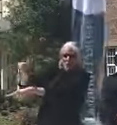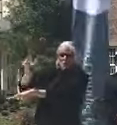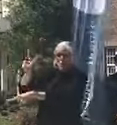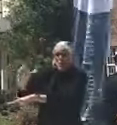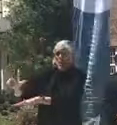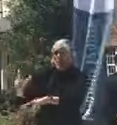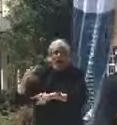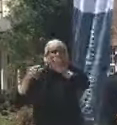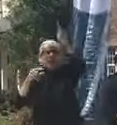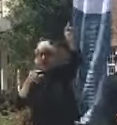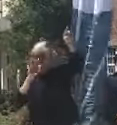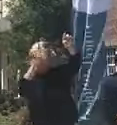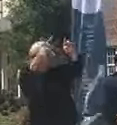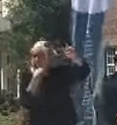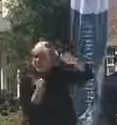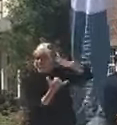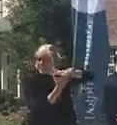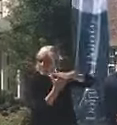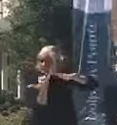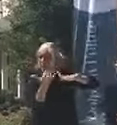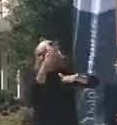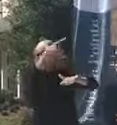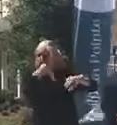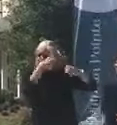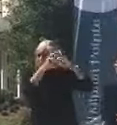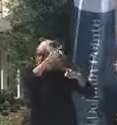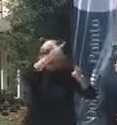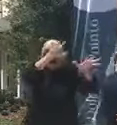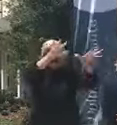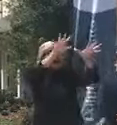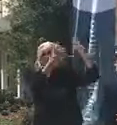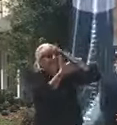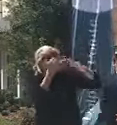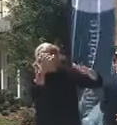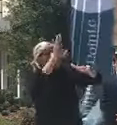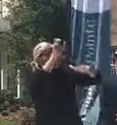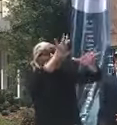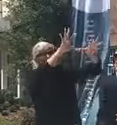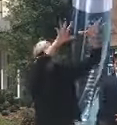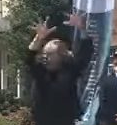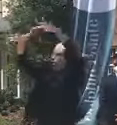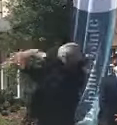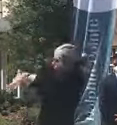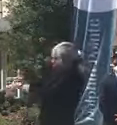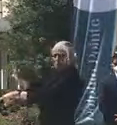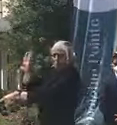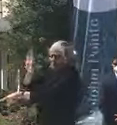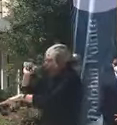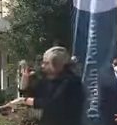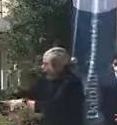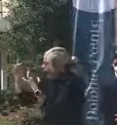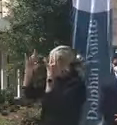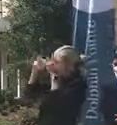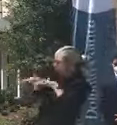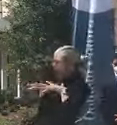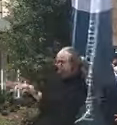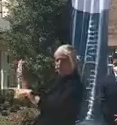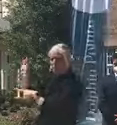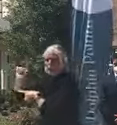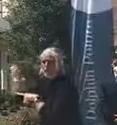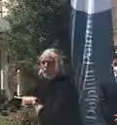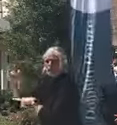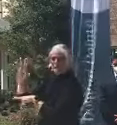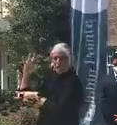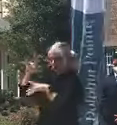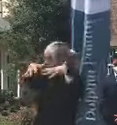and things like that that have been very problematic. But they really cared about people walking their dog on the beach in Jacksonville, Florida.